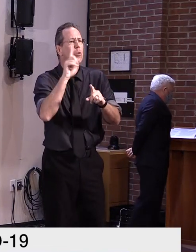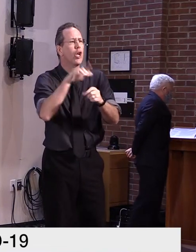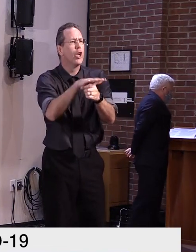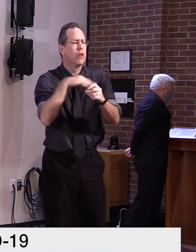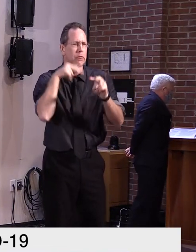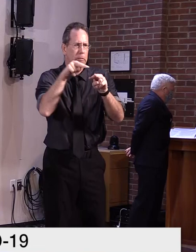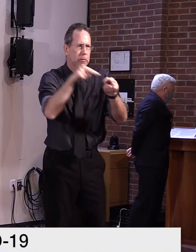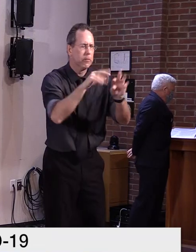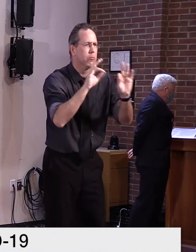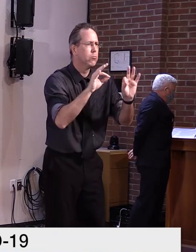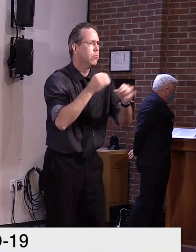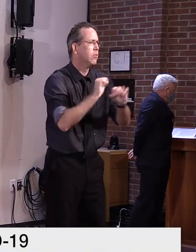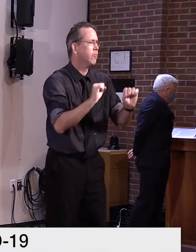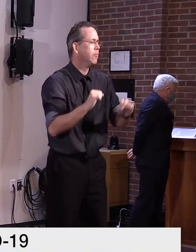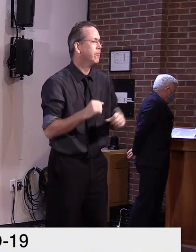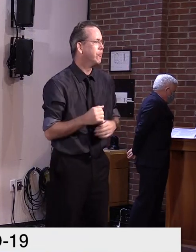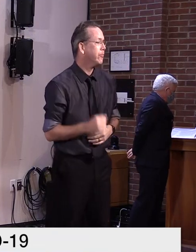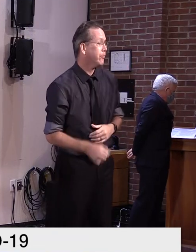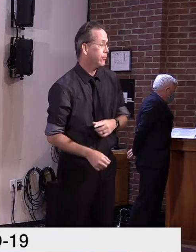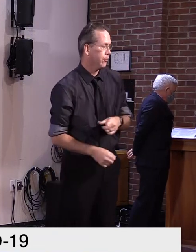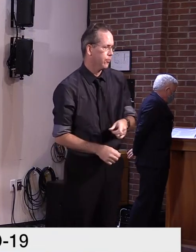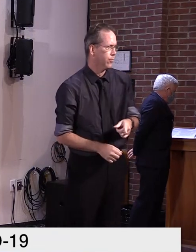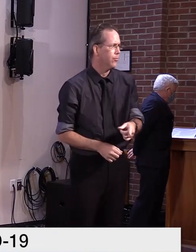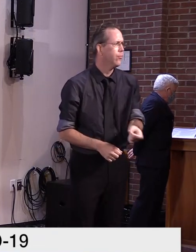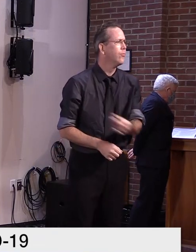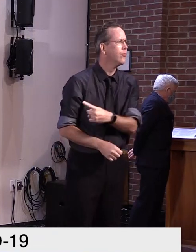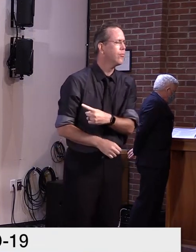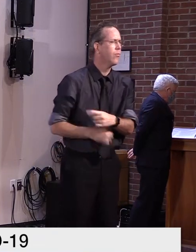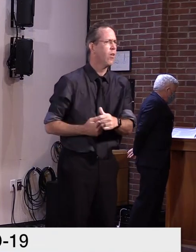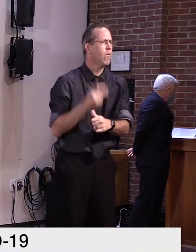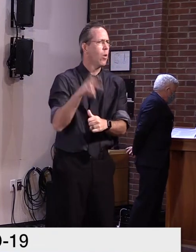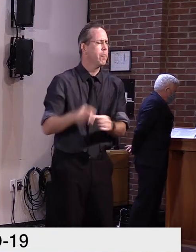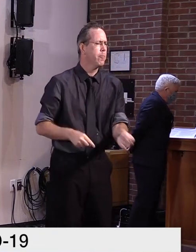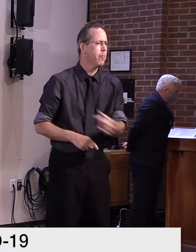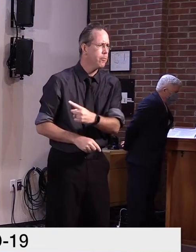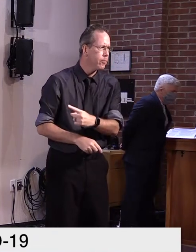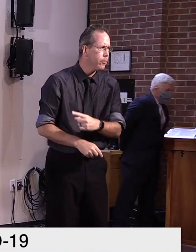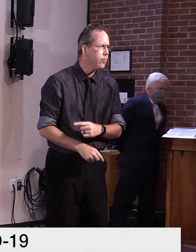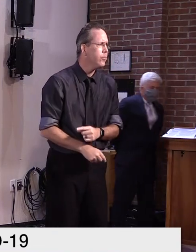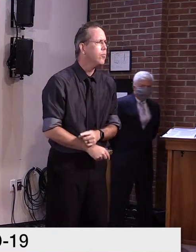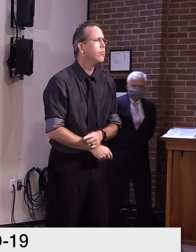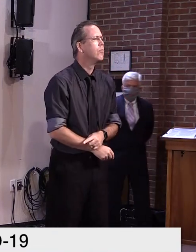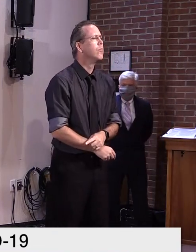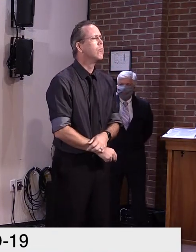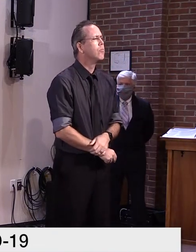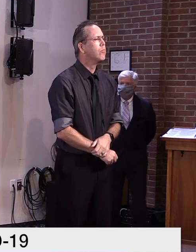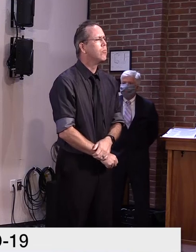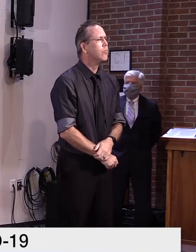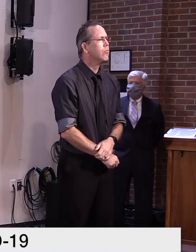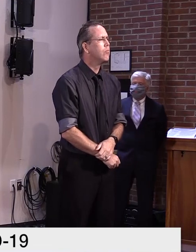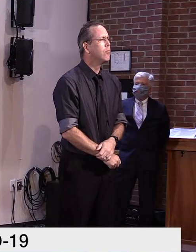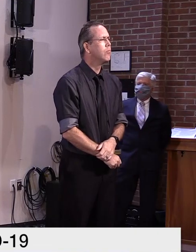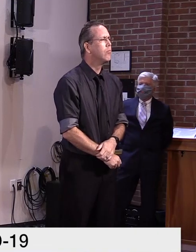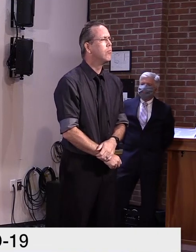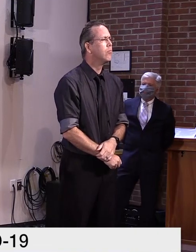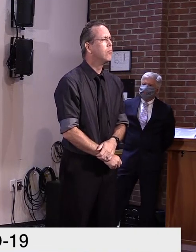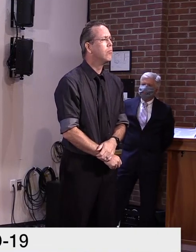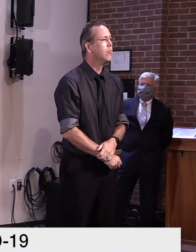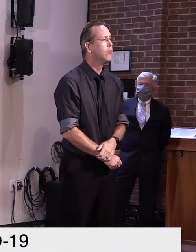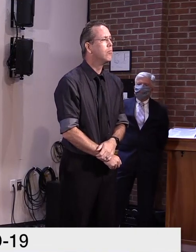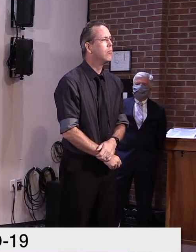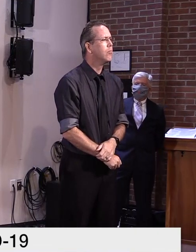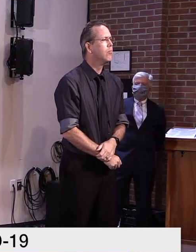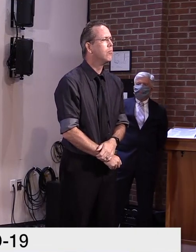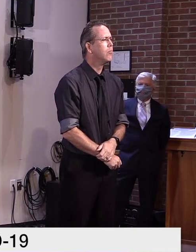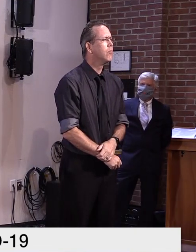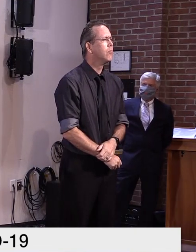Um, and so would it be like expanding, um, lodging capacity or anything like that? exactly.